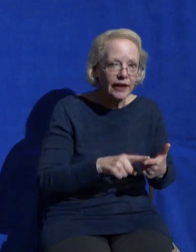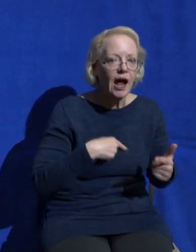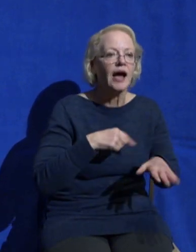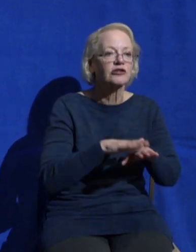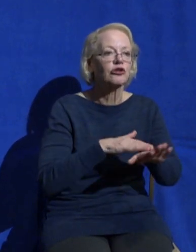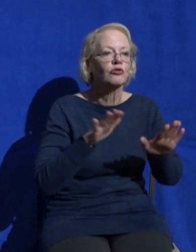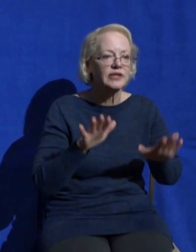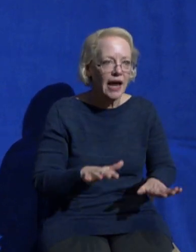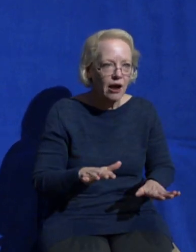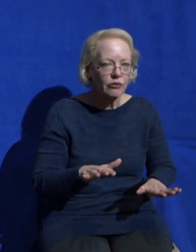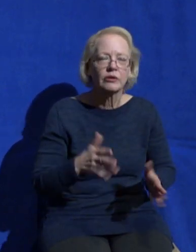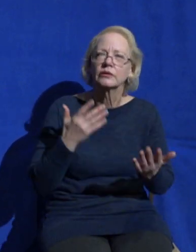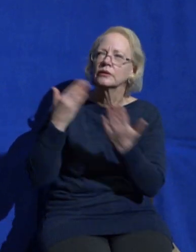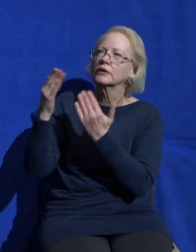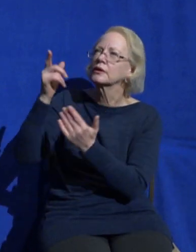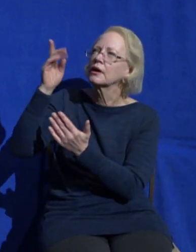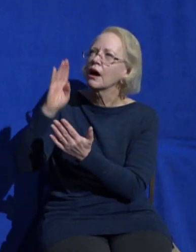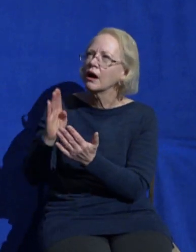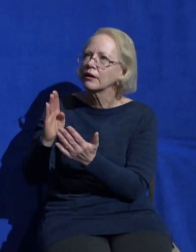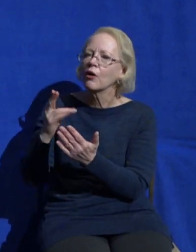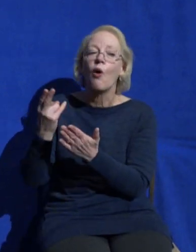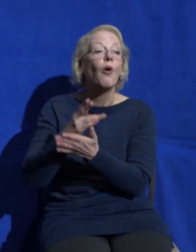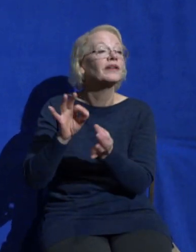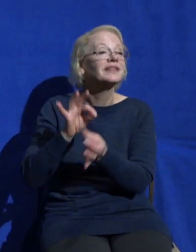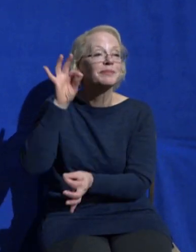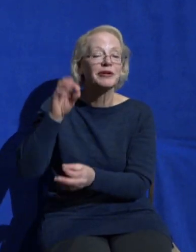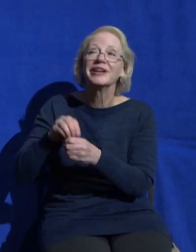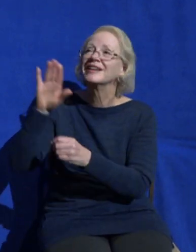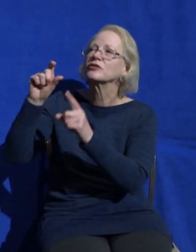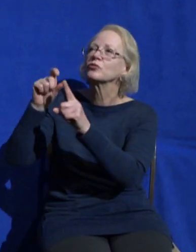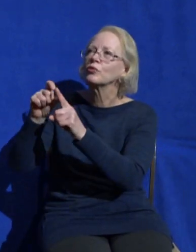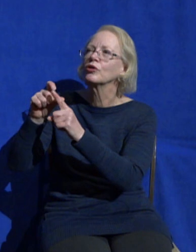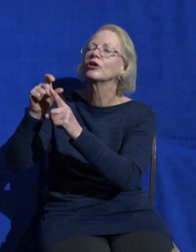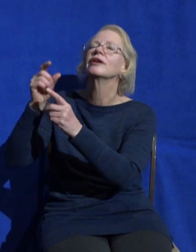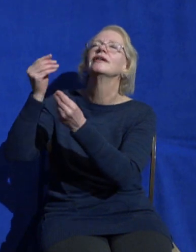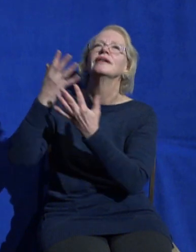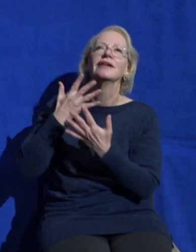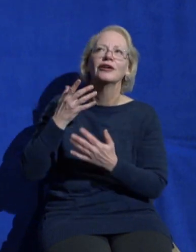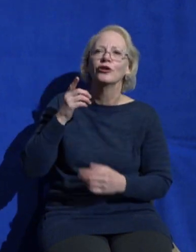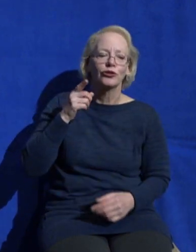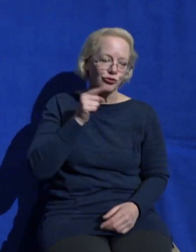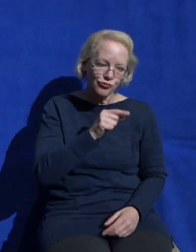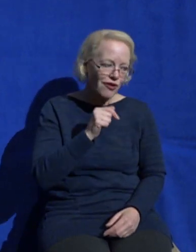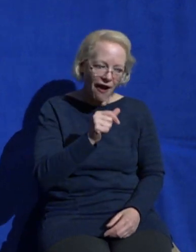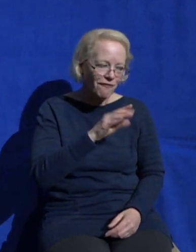Holy Spirit through his words showed me you're not frustrated because you're right you're frustrated because you're prideful